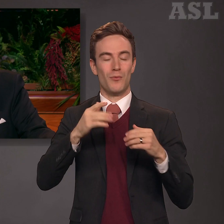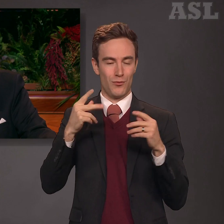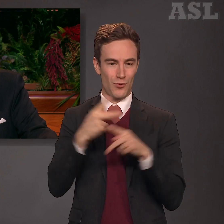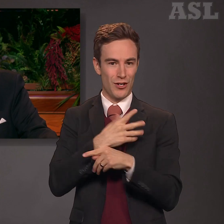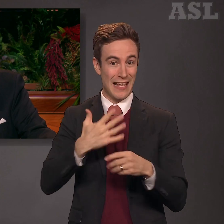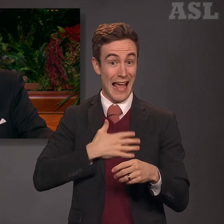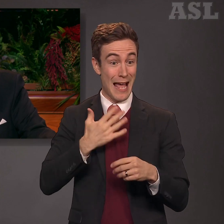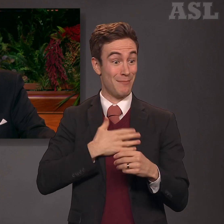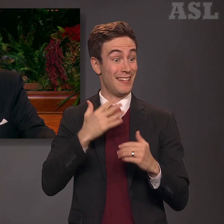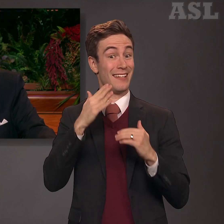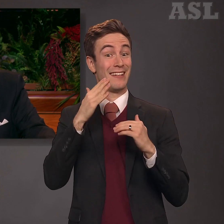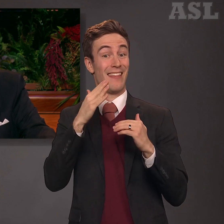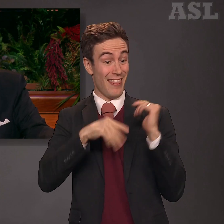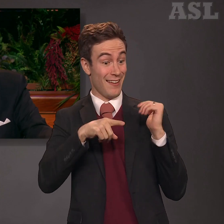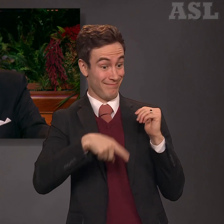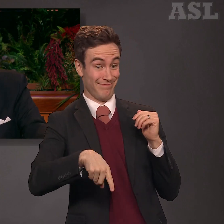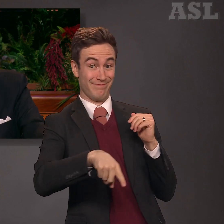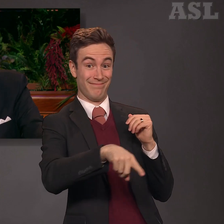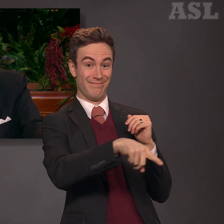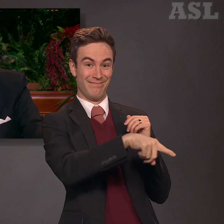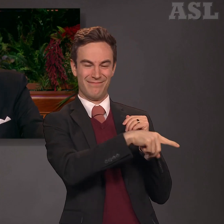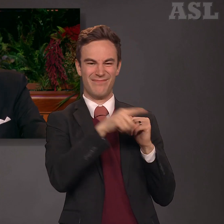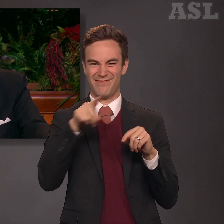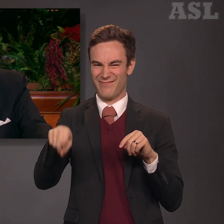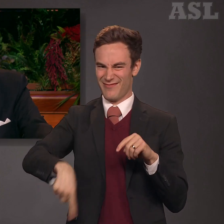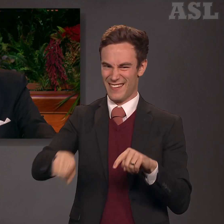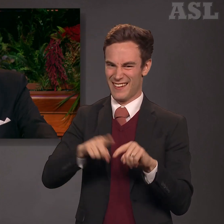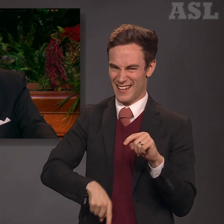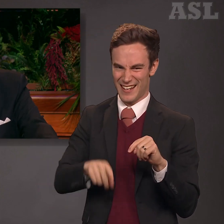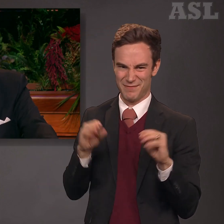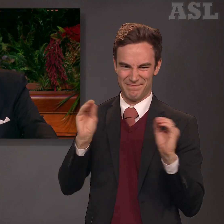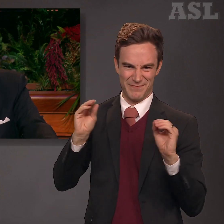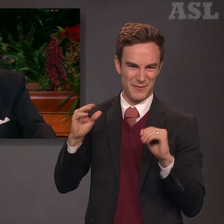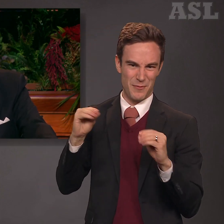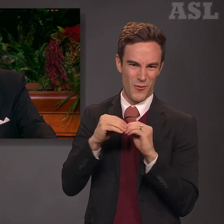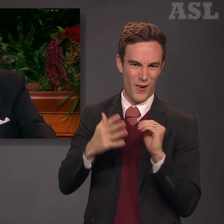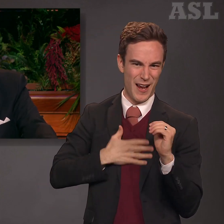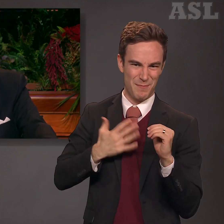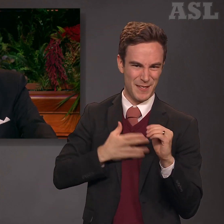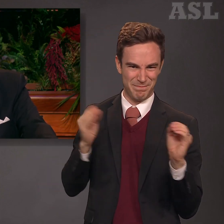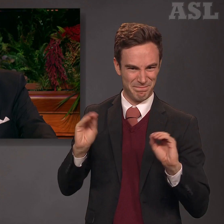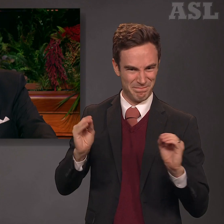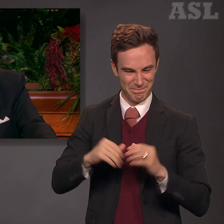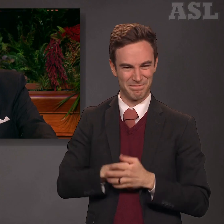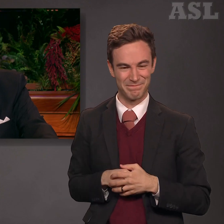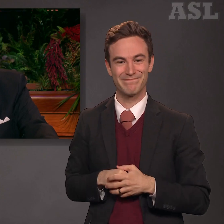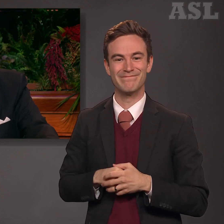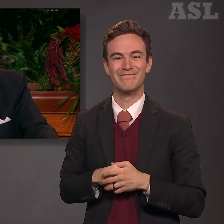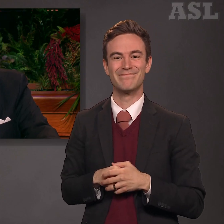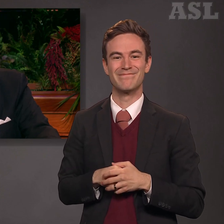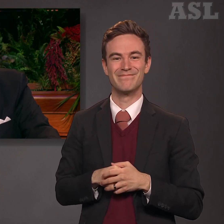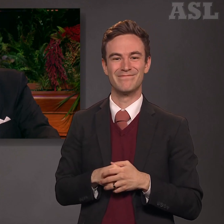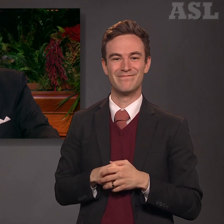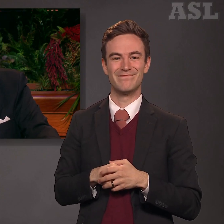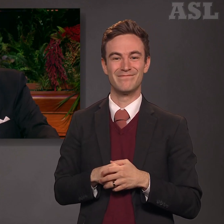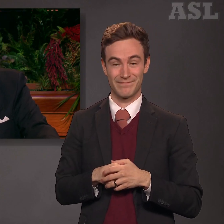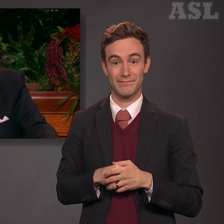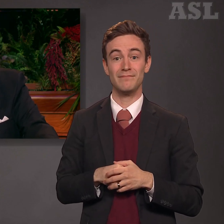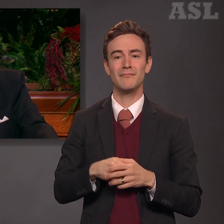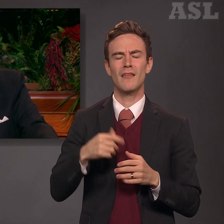Brothers and sisters, I pray we will succeed where that rich young man failed,